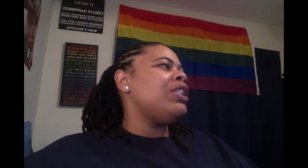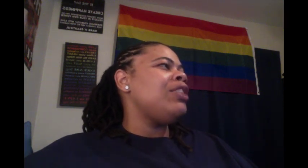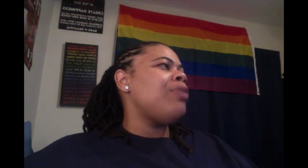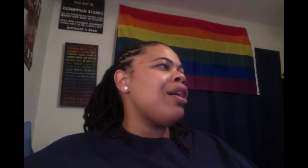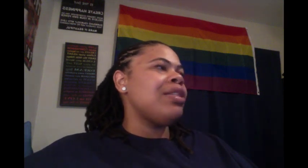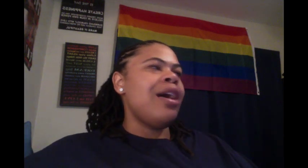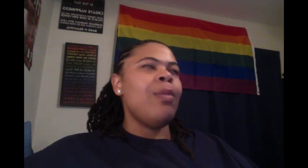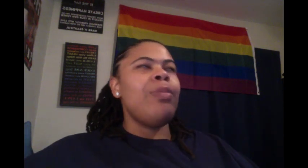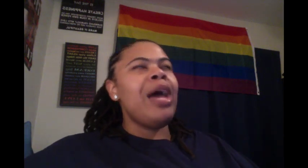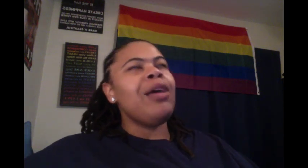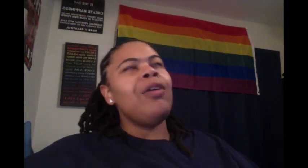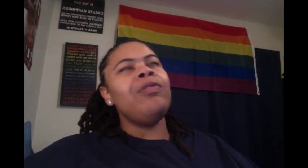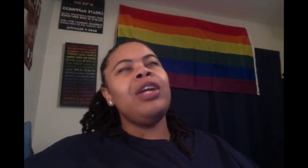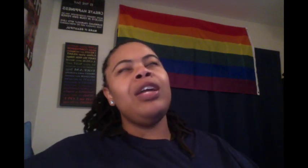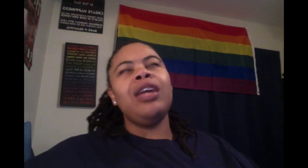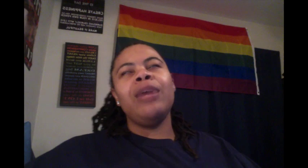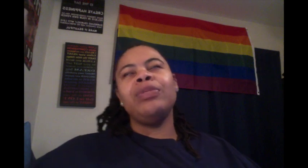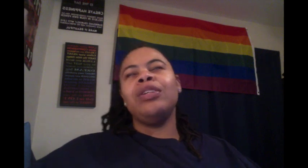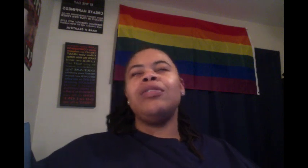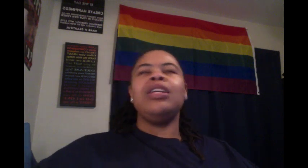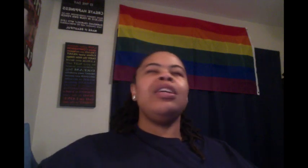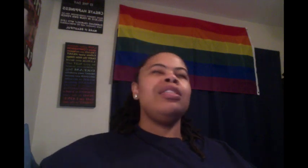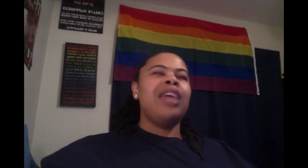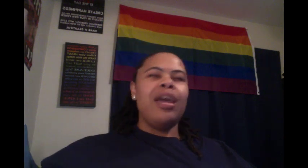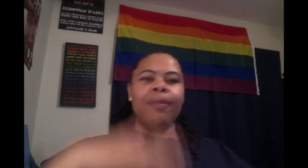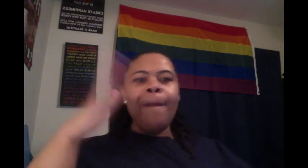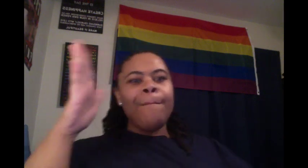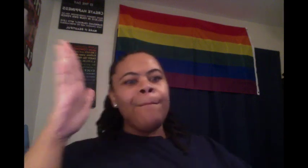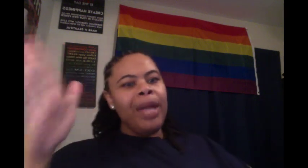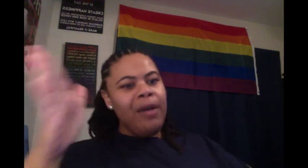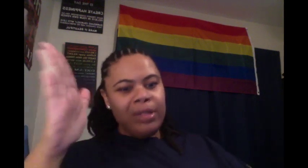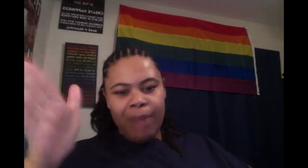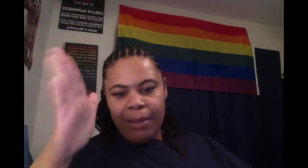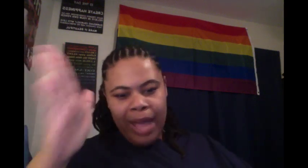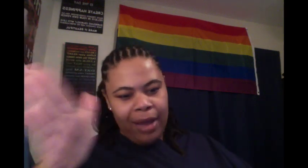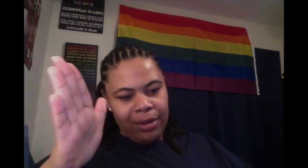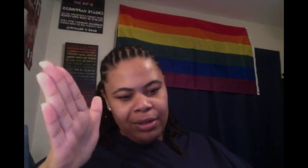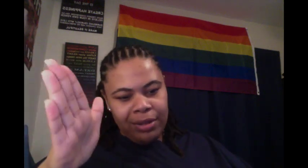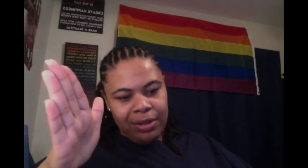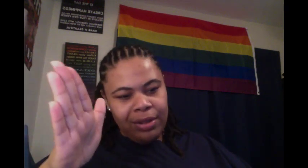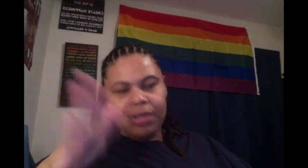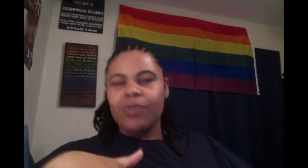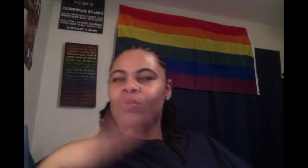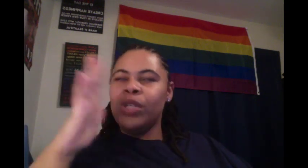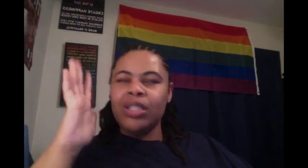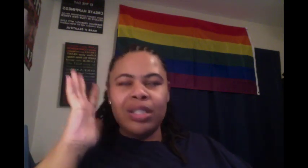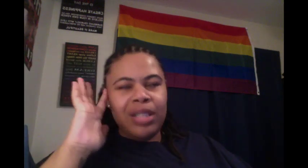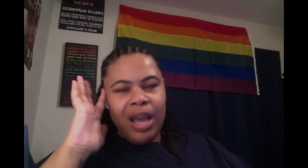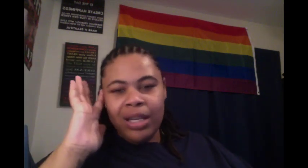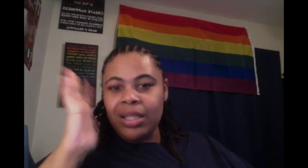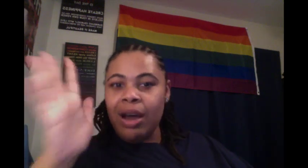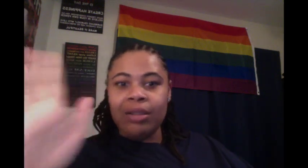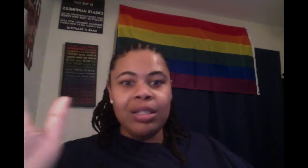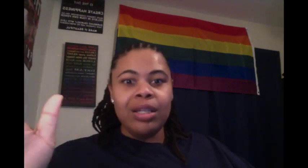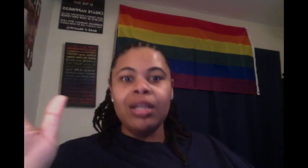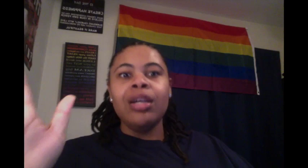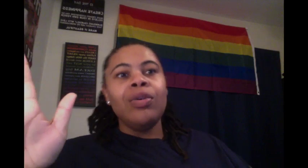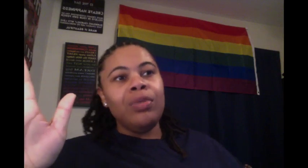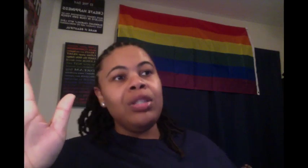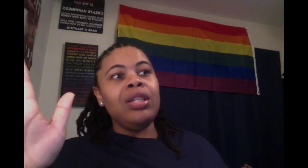she walks out back over there. The episode ends at Barry's mama house. Richard is down there talking to, Richard and